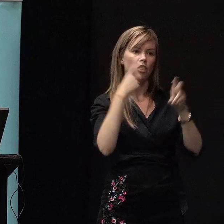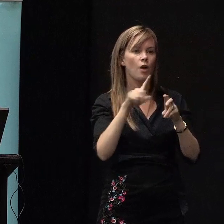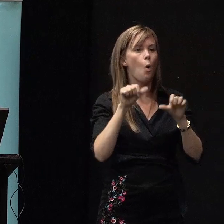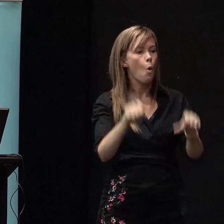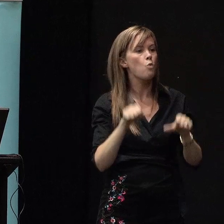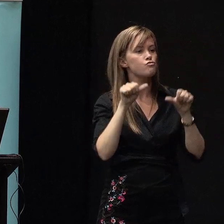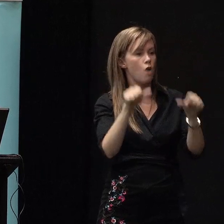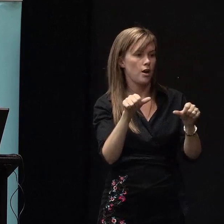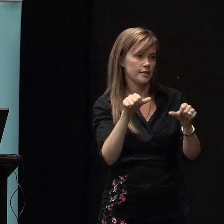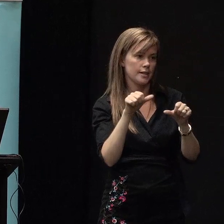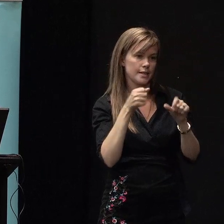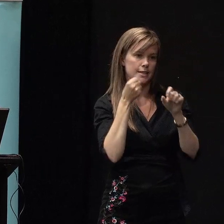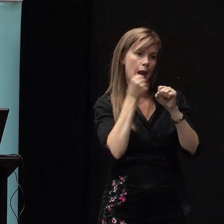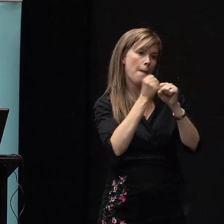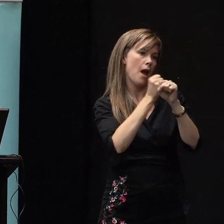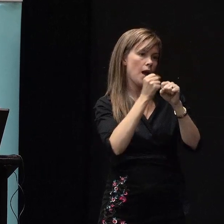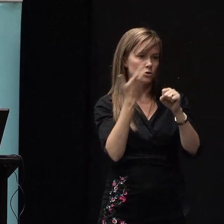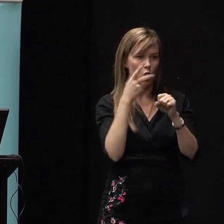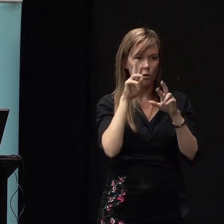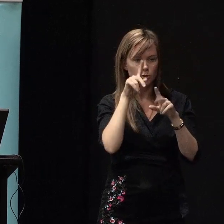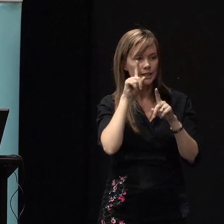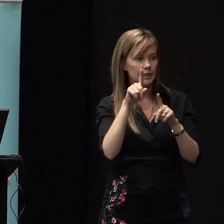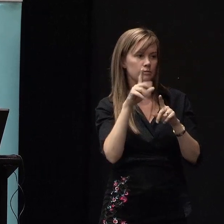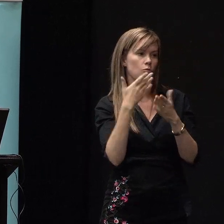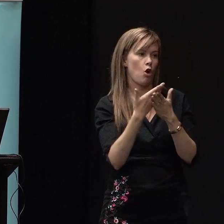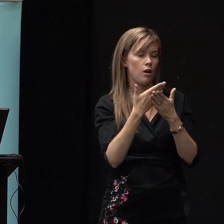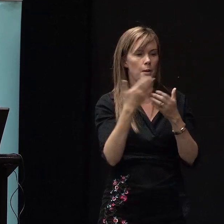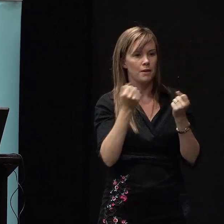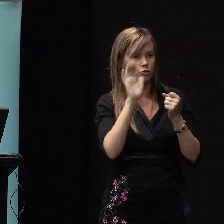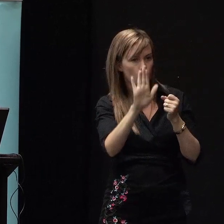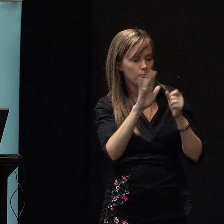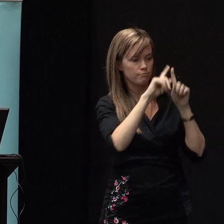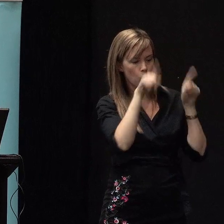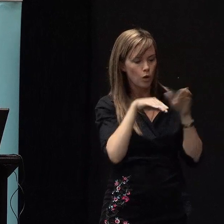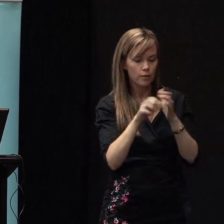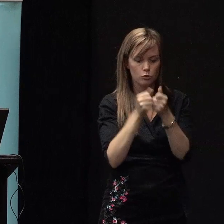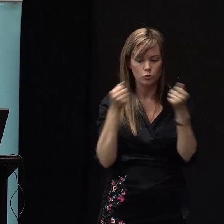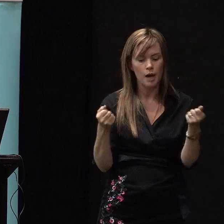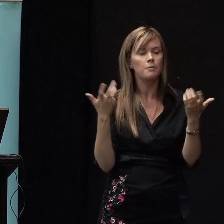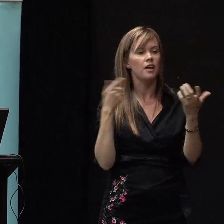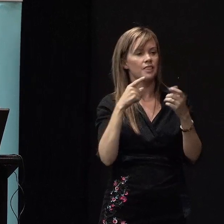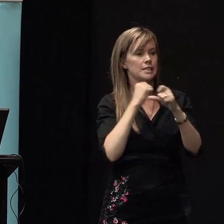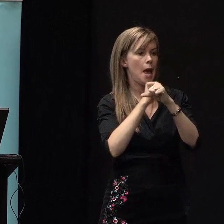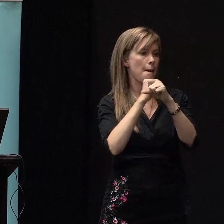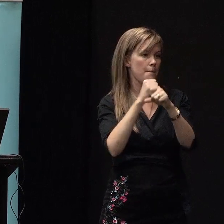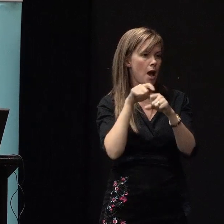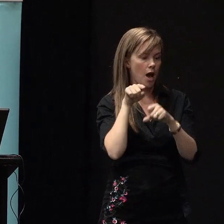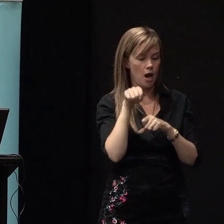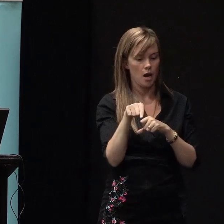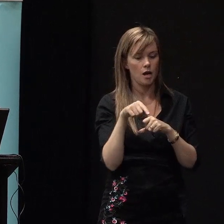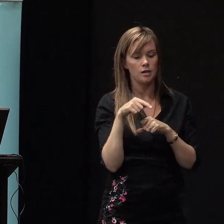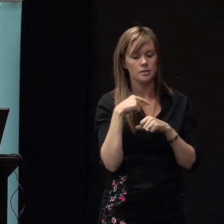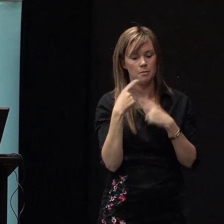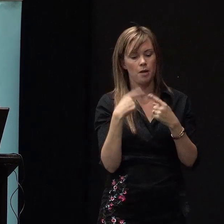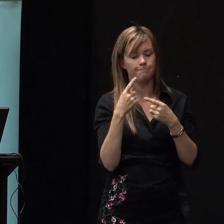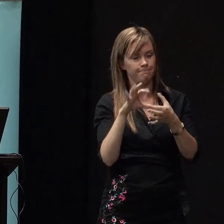on bus stops or buses or in the papers. This is a campaign which is to remind us to look